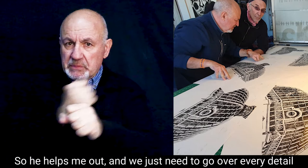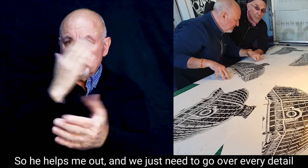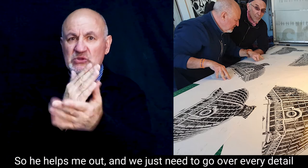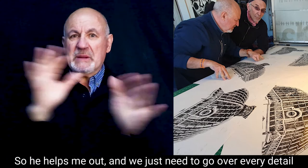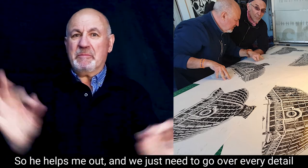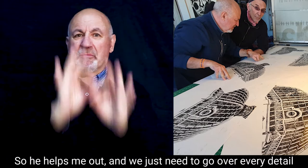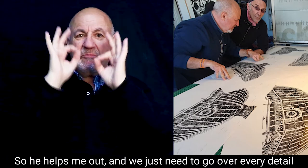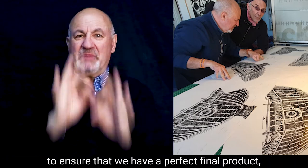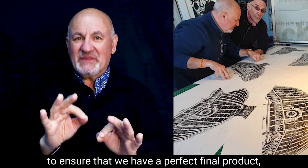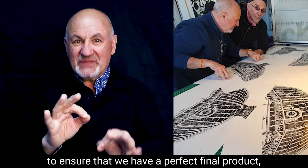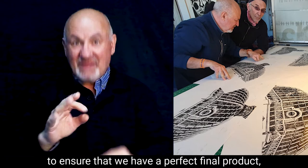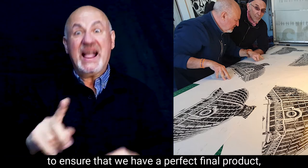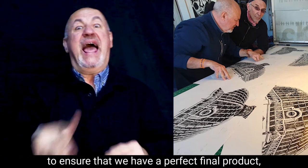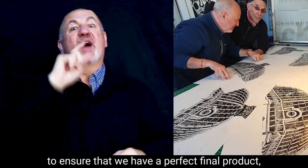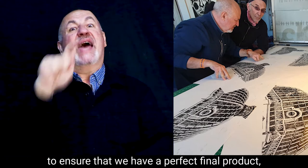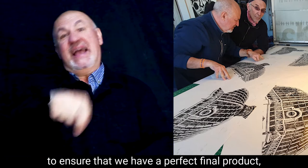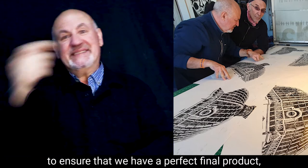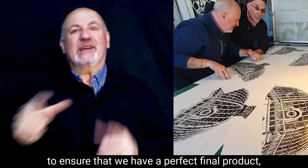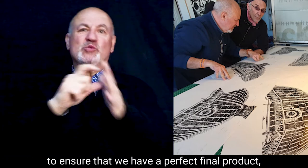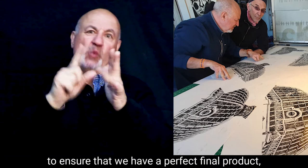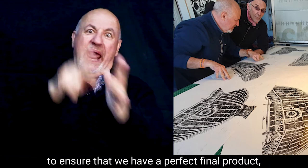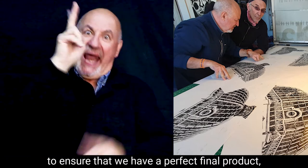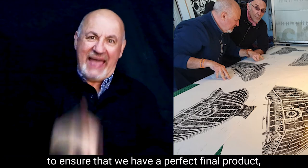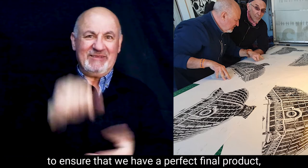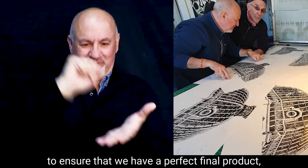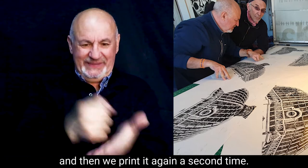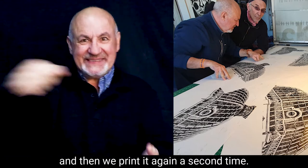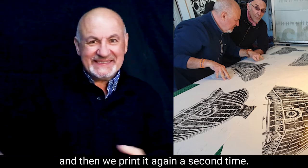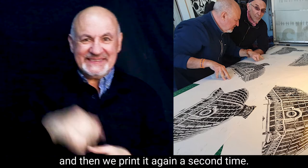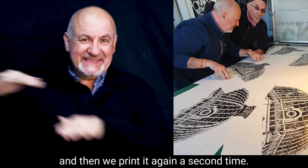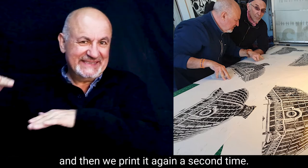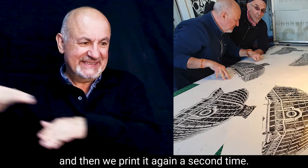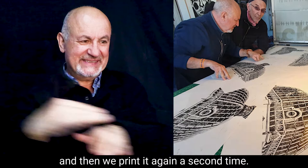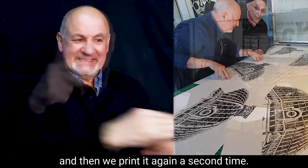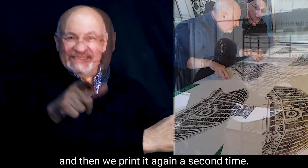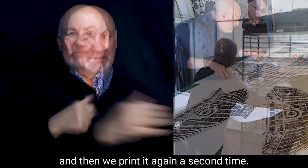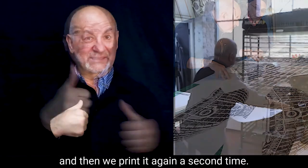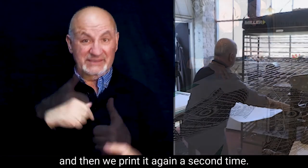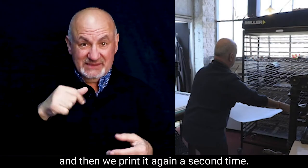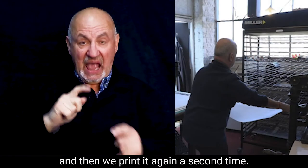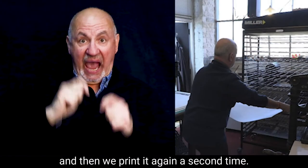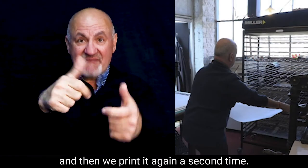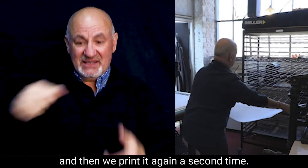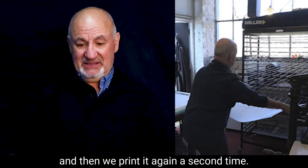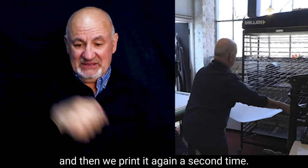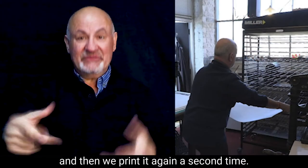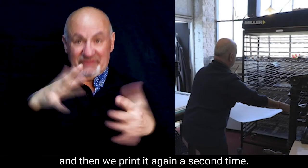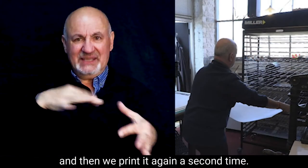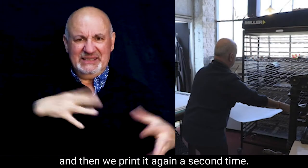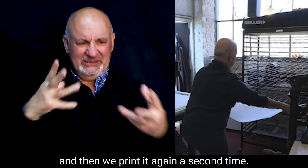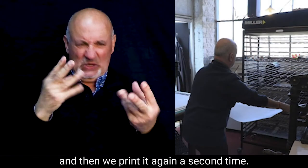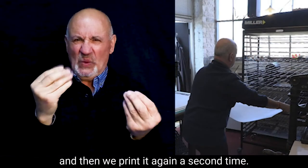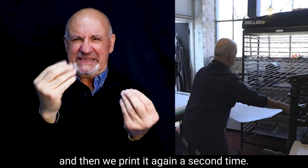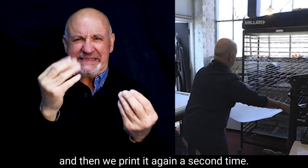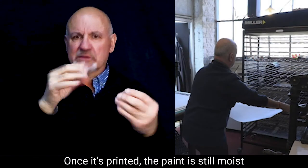over every detail to ensure that we have a perfect final product and then we print it again a second time.